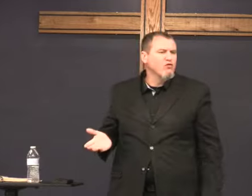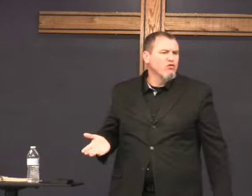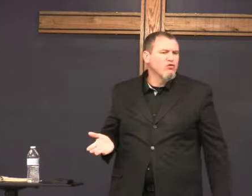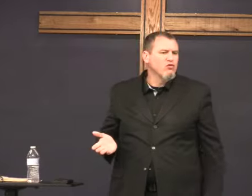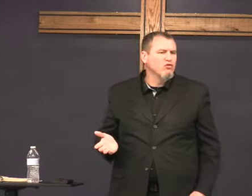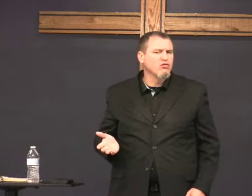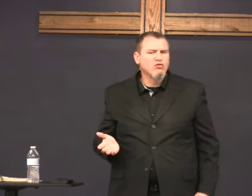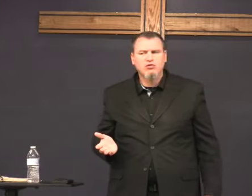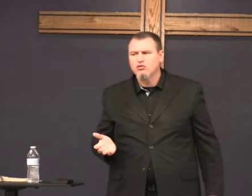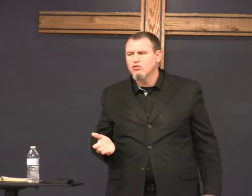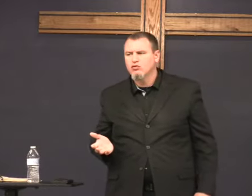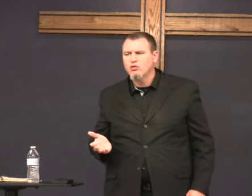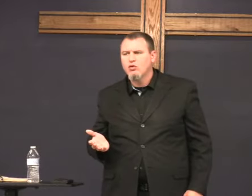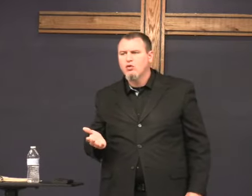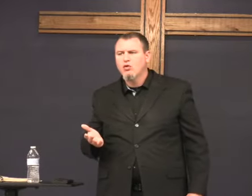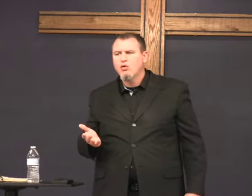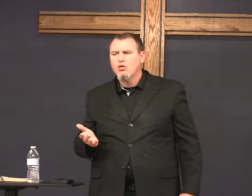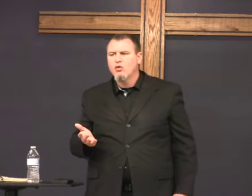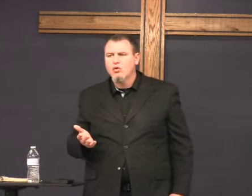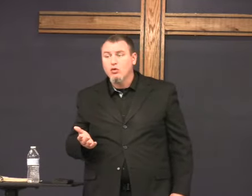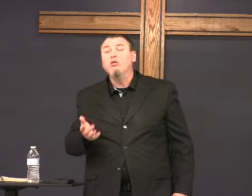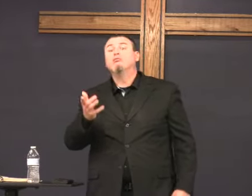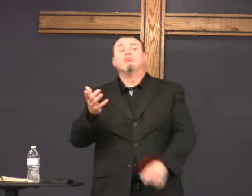why does God love the littles?